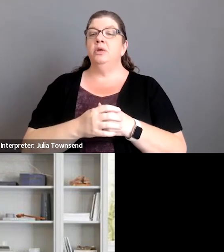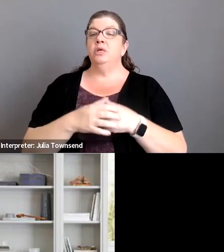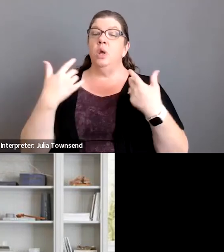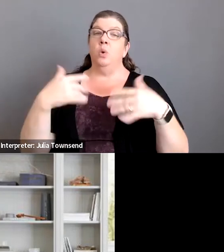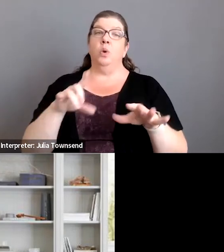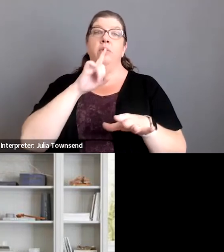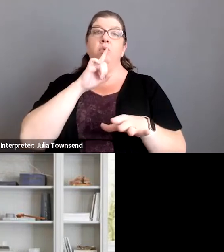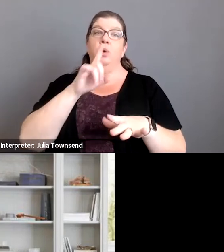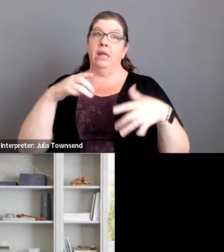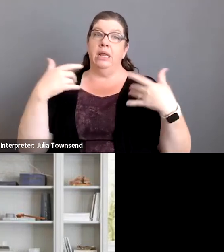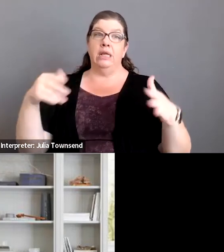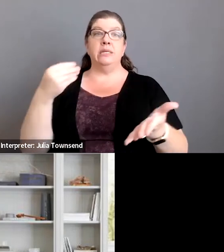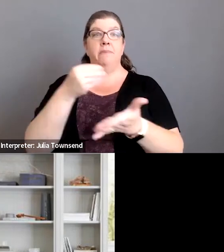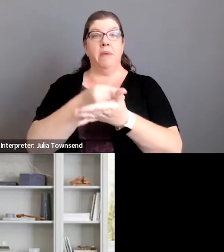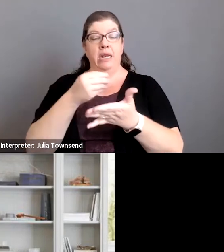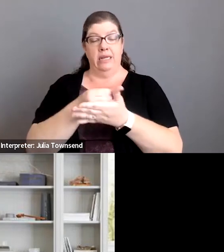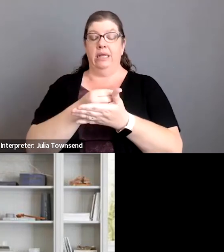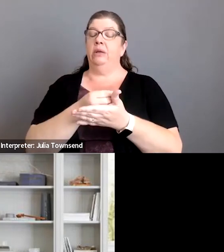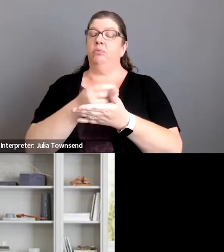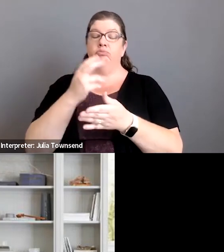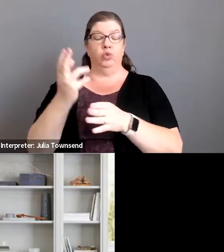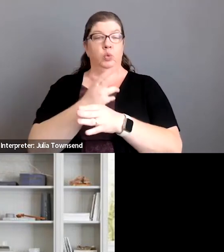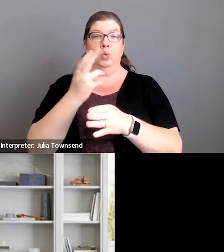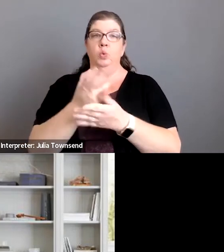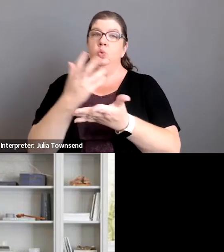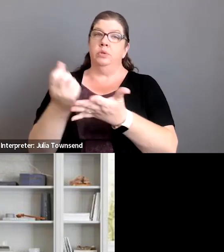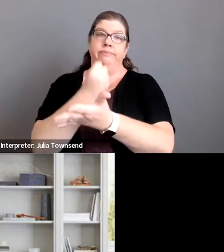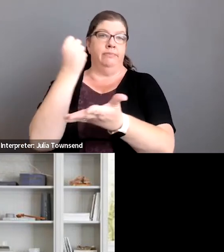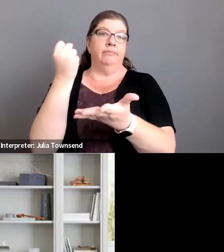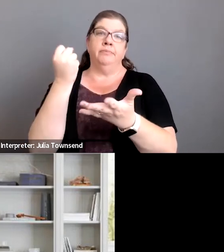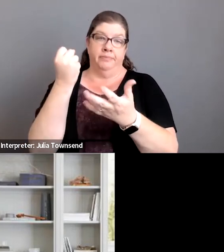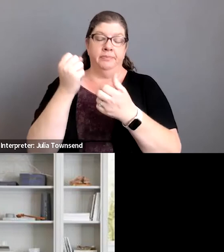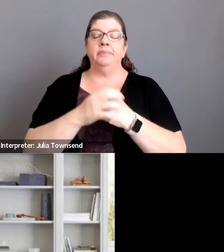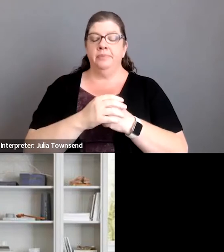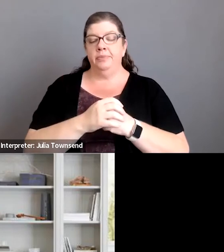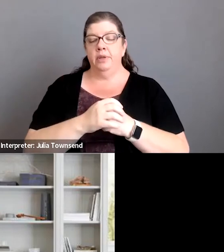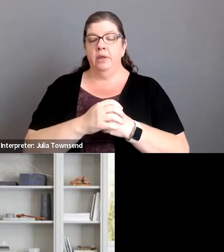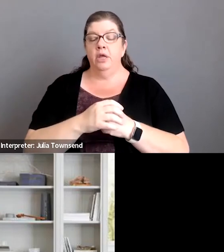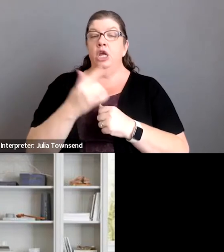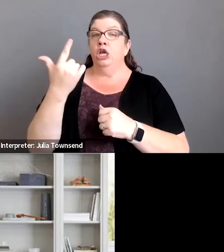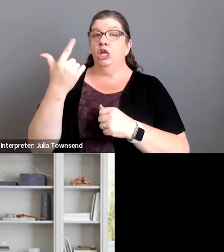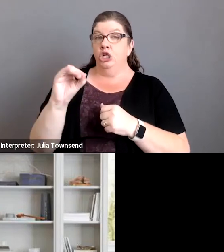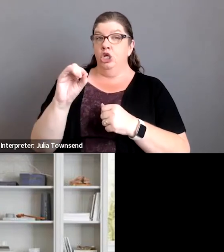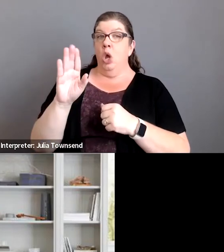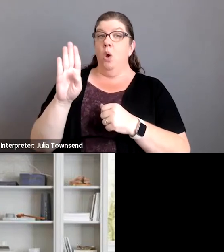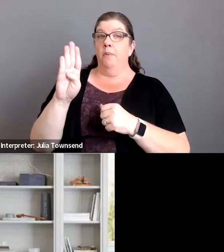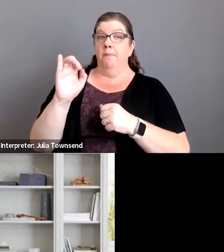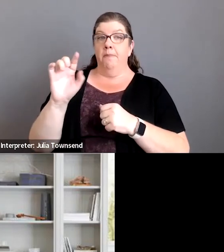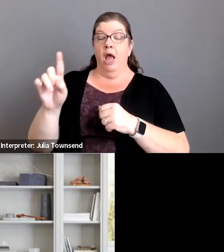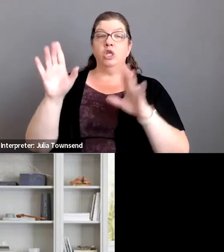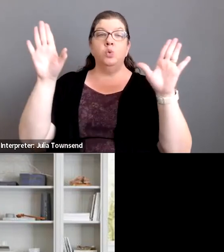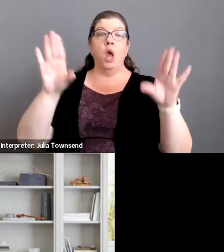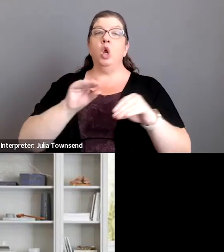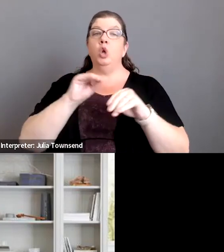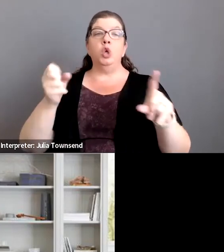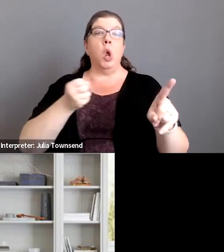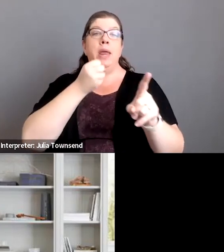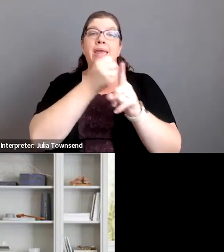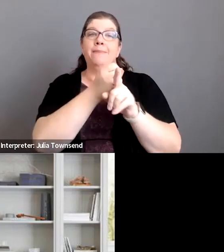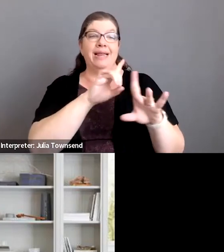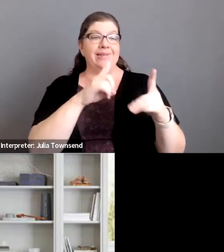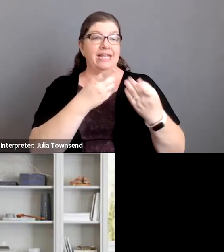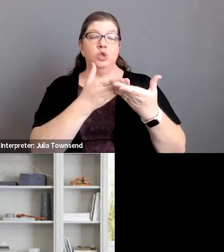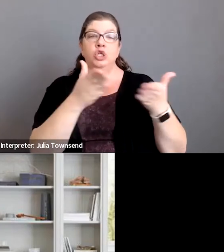really put this money to good use what's great about geo bonds is that there's no impact to the